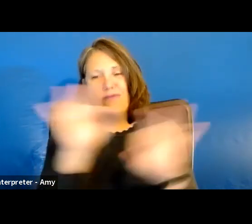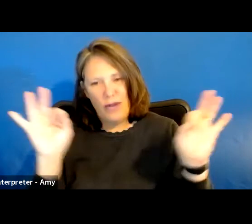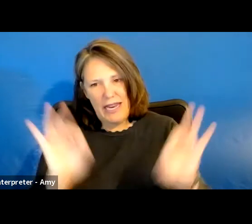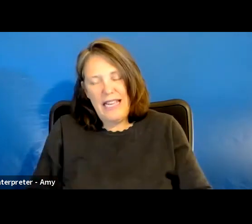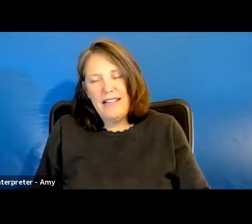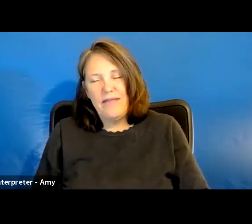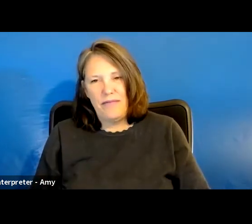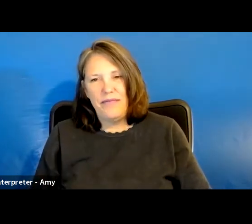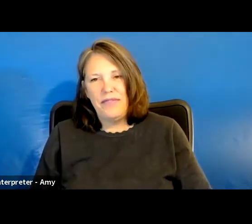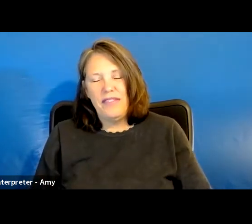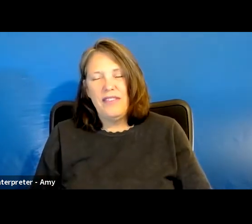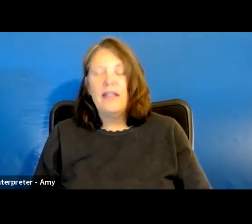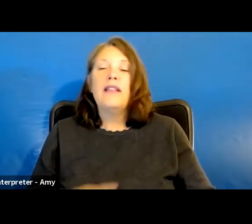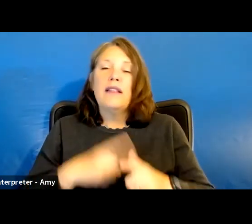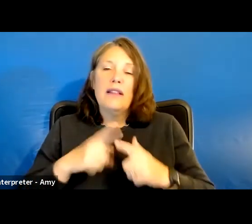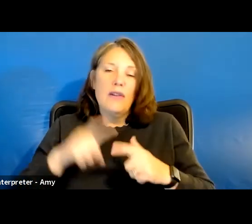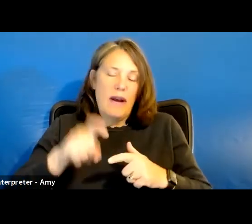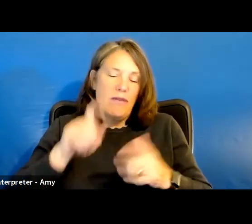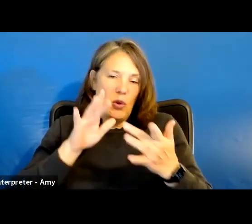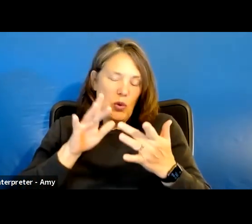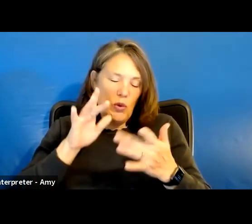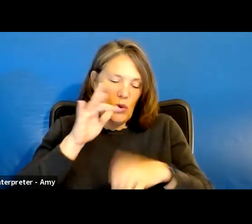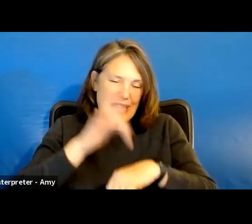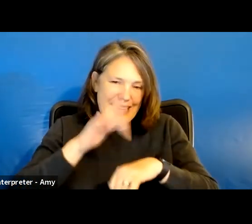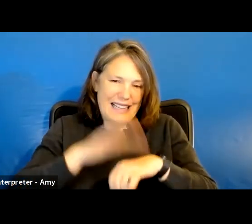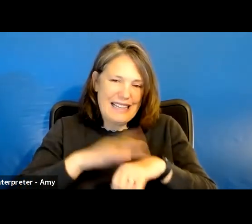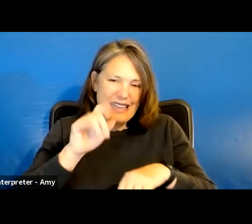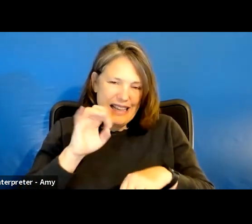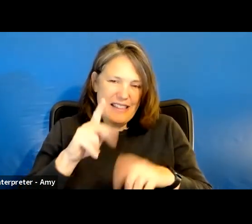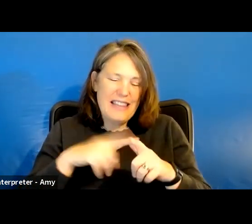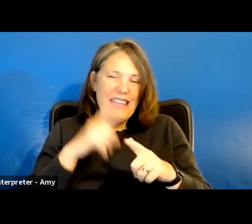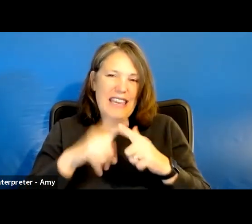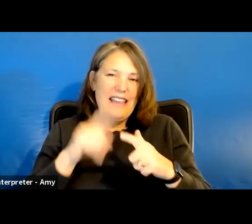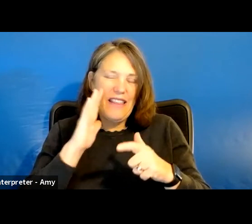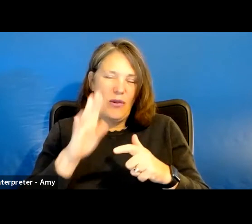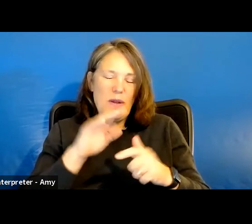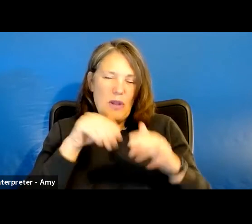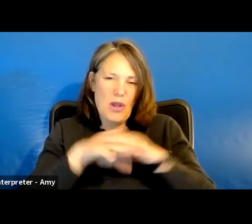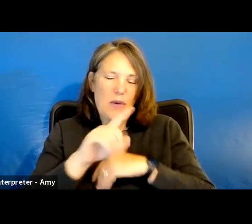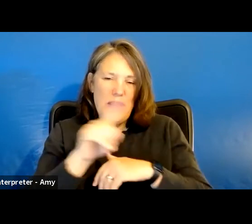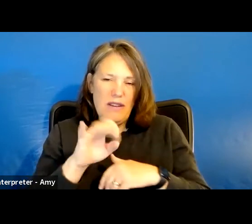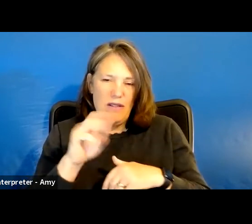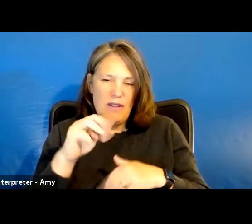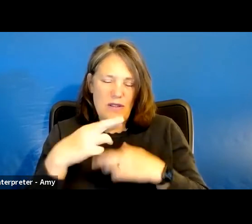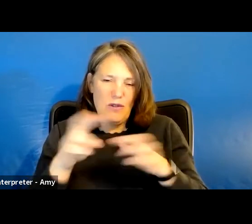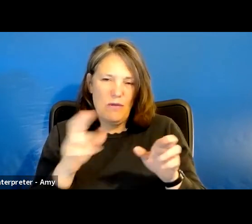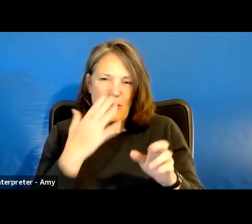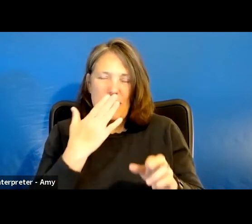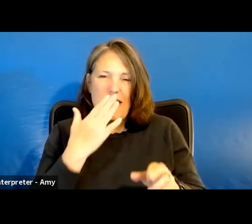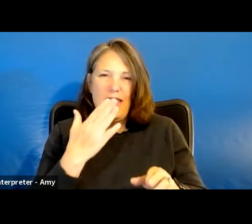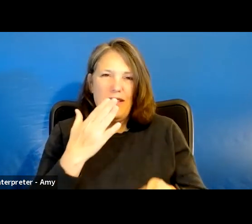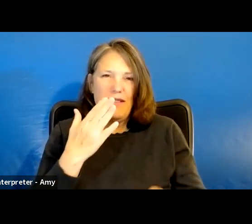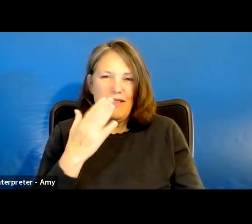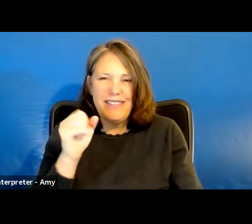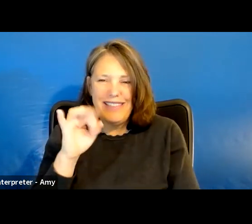And then you just have to click on the link and then they'll be entered into the Zoom room. Thank you, Sierra or Whitney or